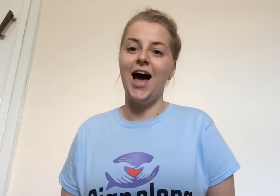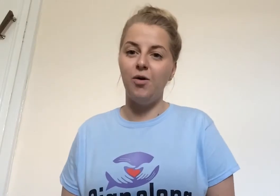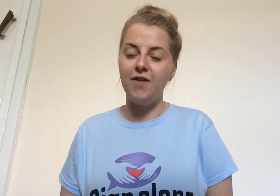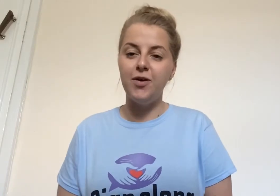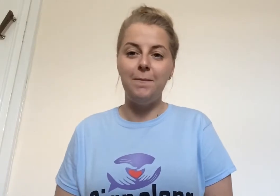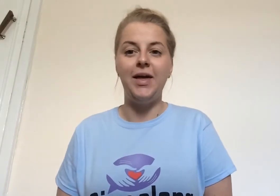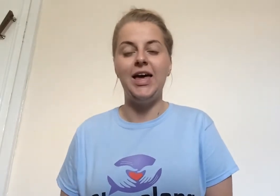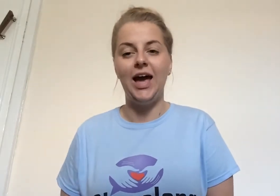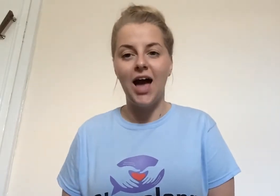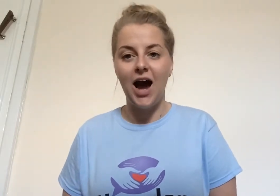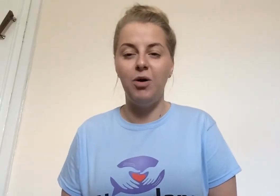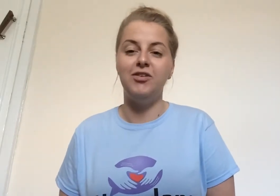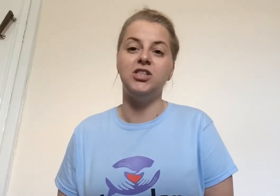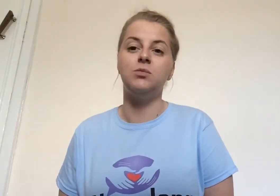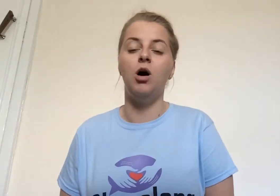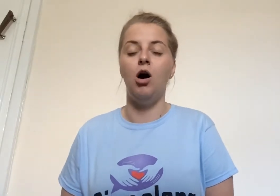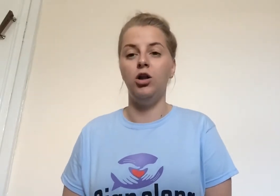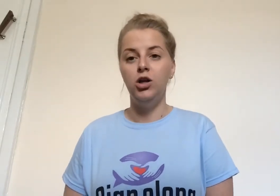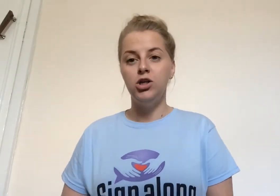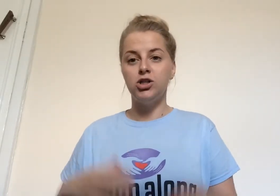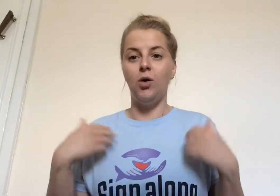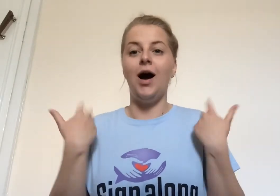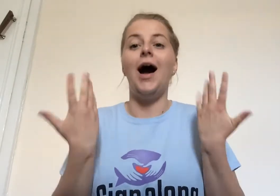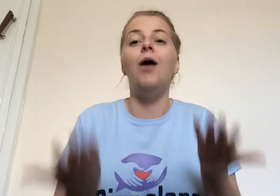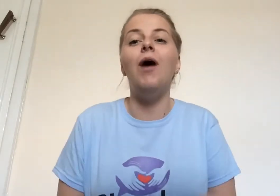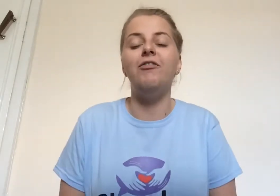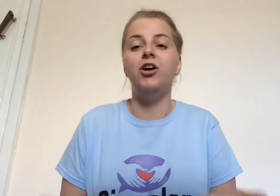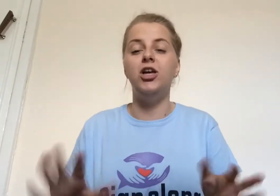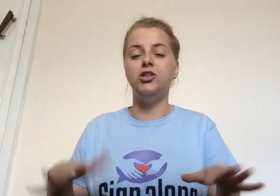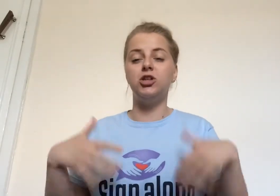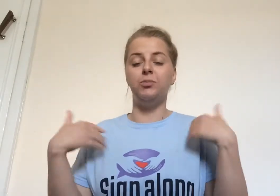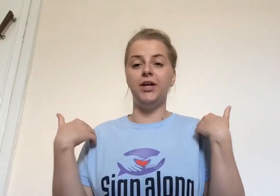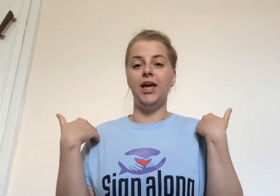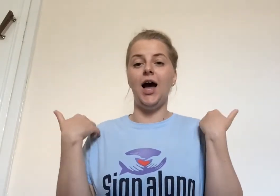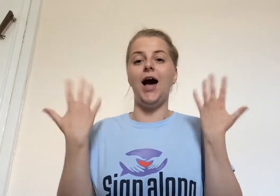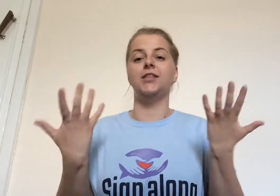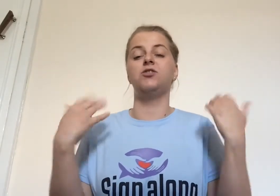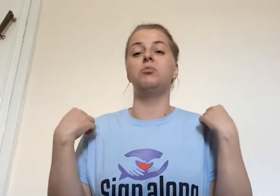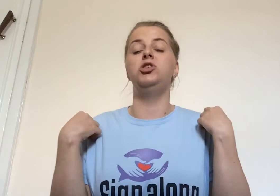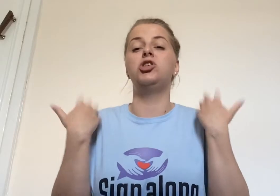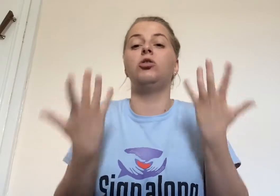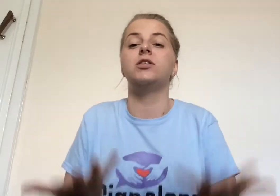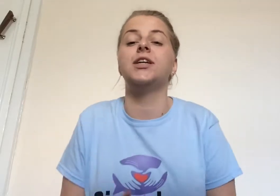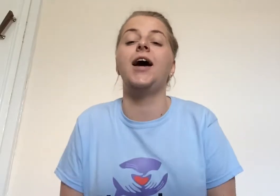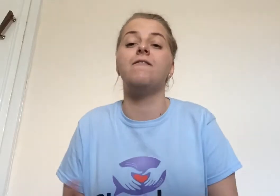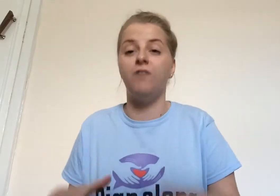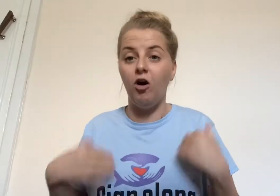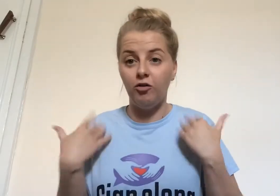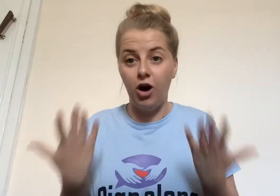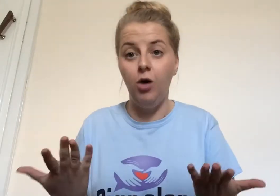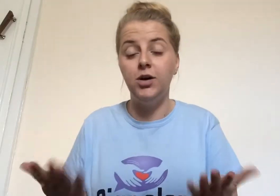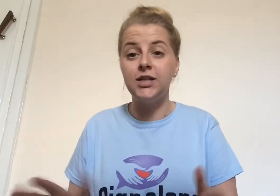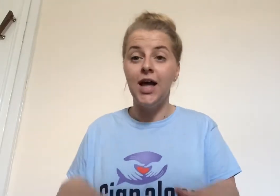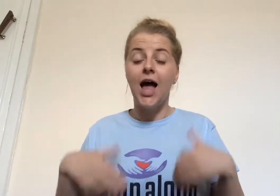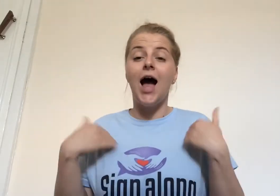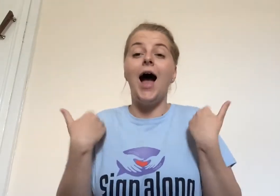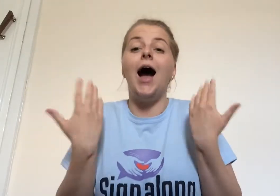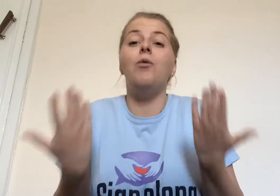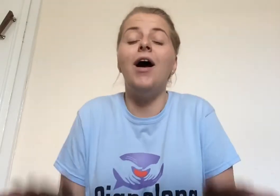however big, however small. So, however, you're just going to bring your hands from your shoulders and kind of fall forward. However